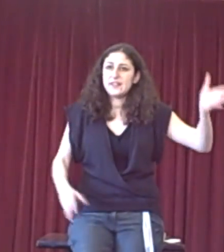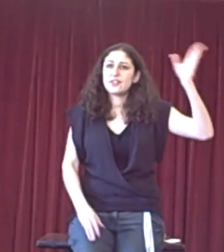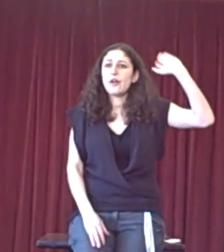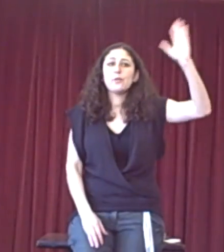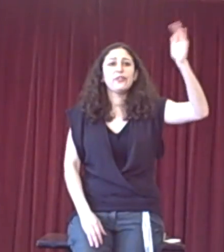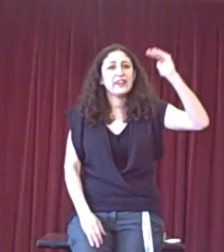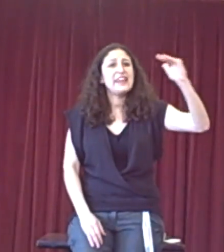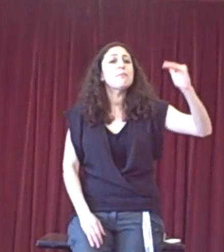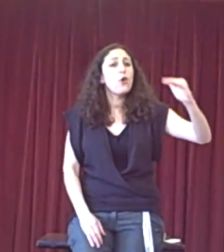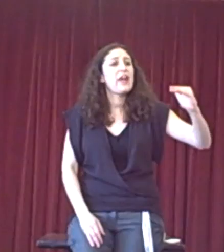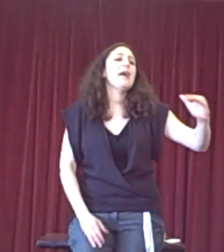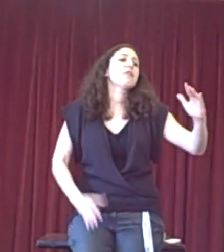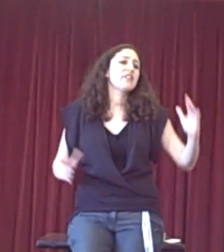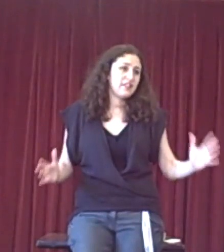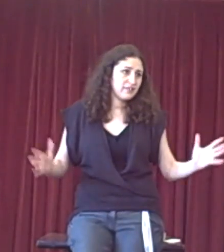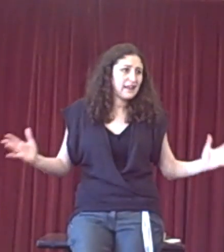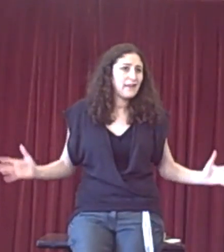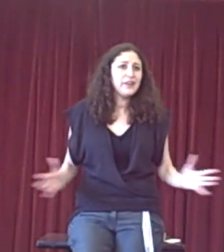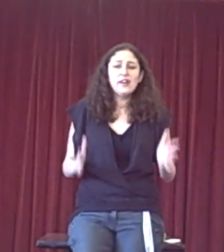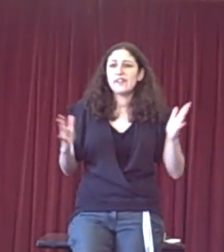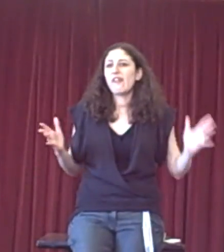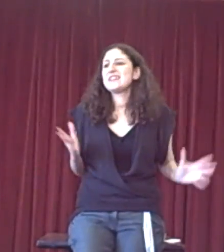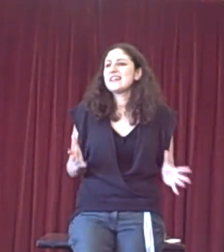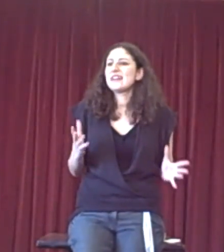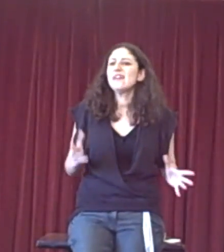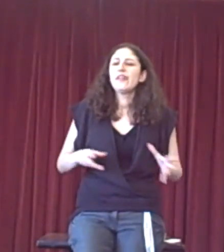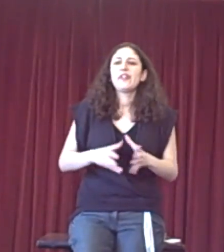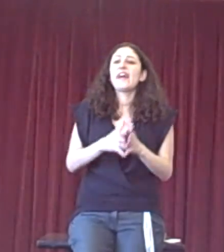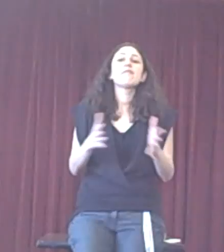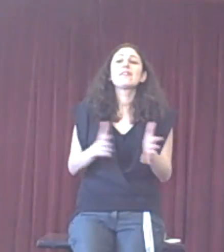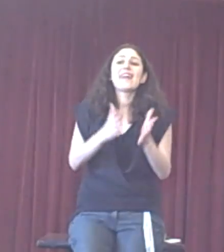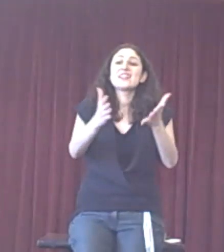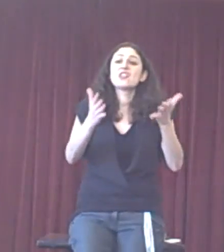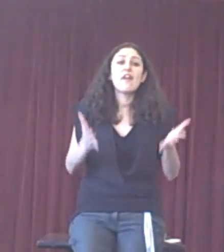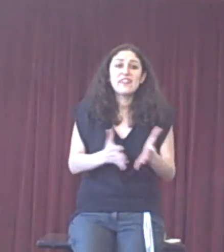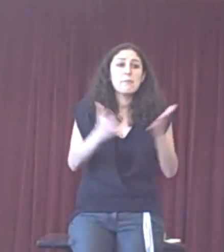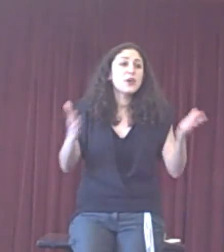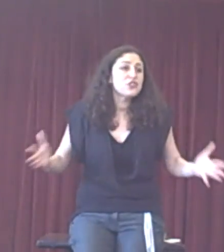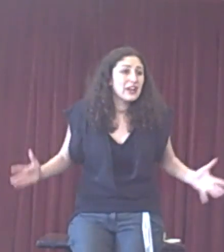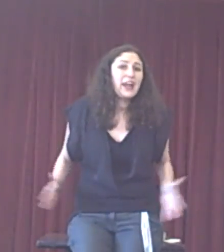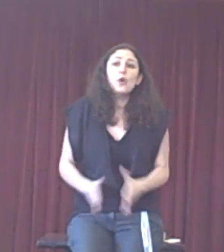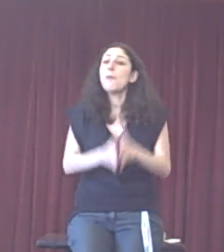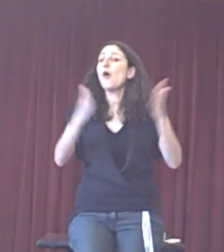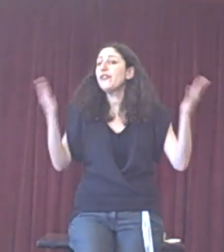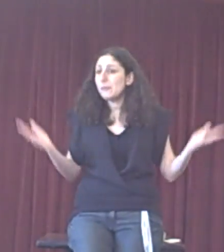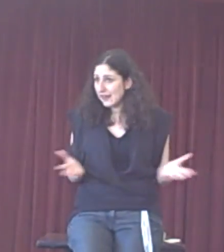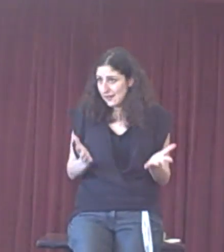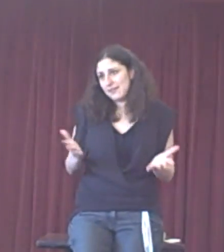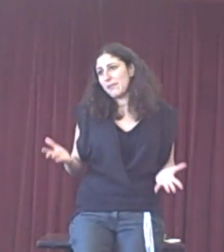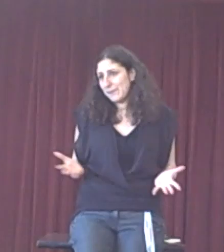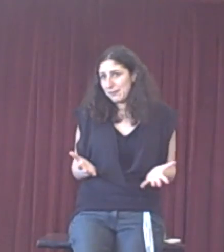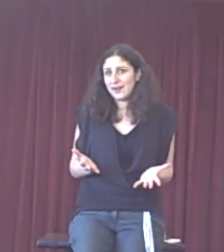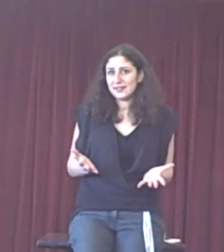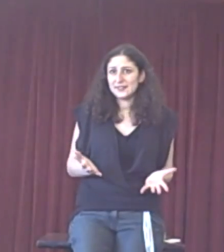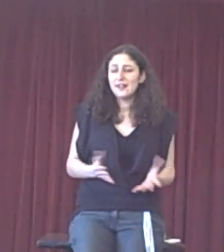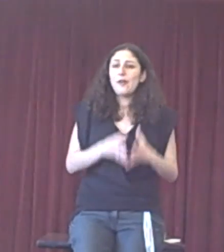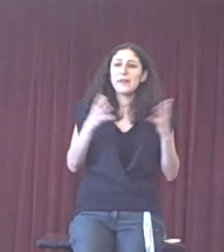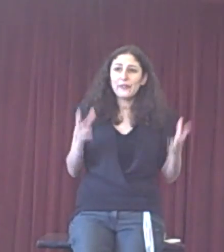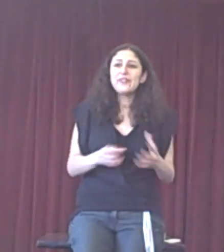things go. want to keep on hammering them, the idea that their side, their motion, cannot possibly be passed. Because on